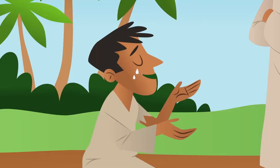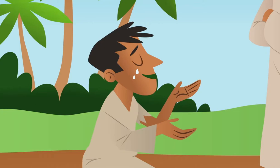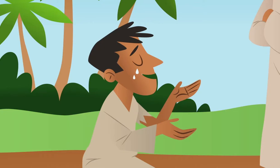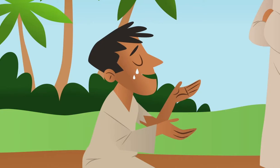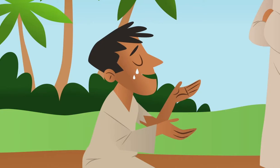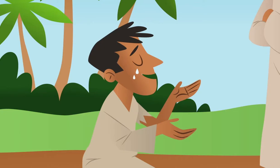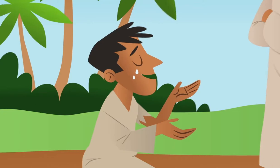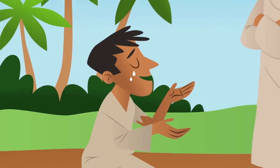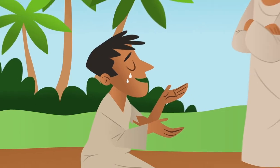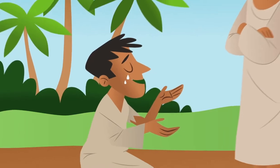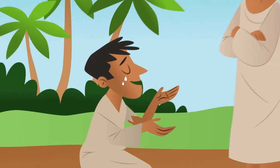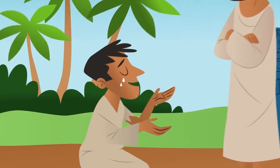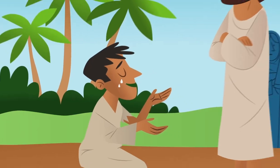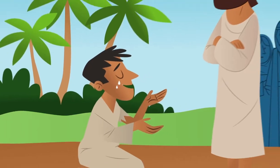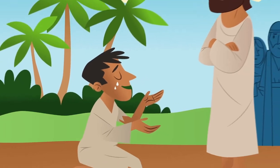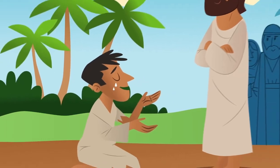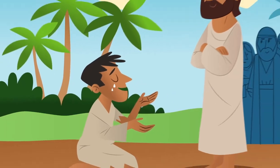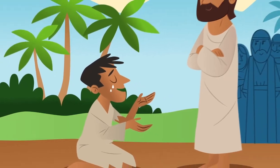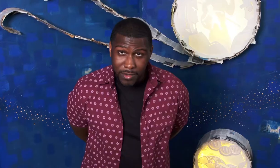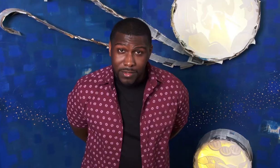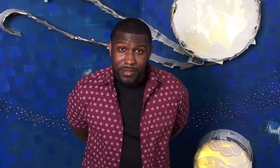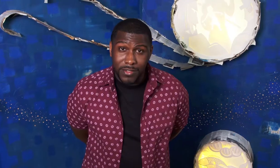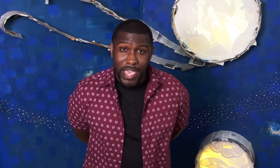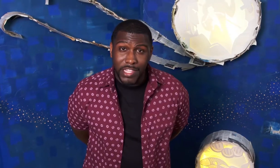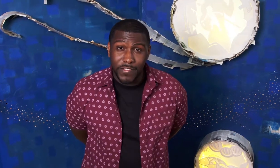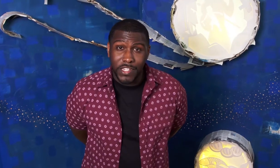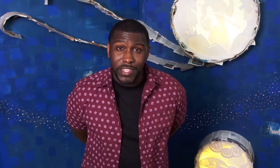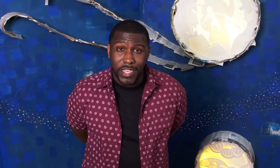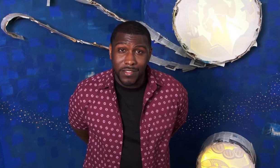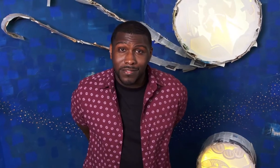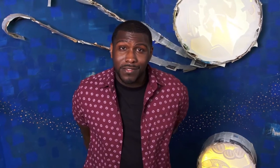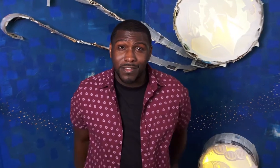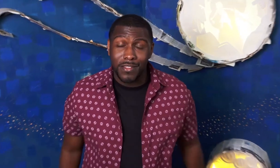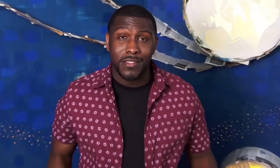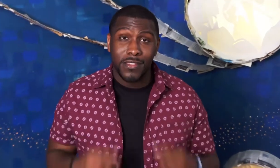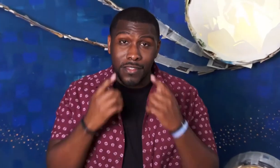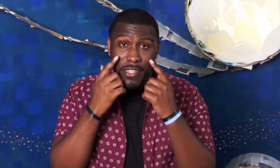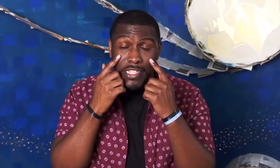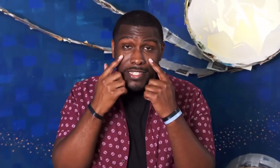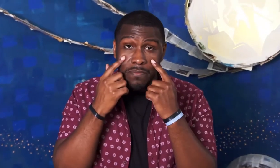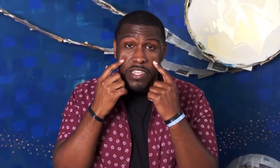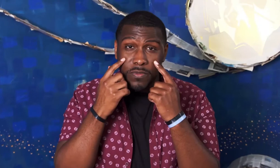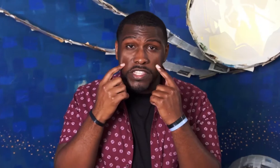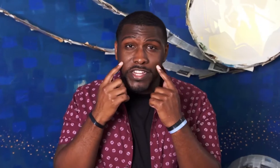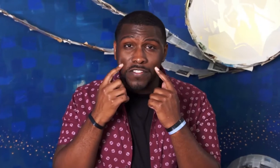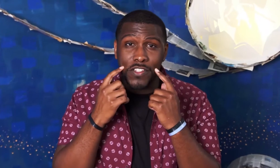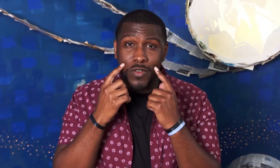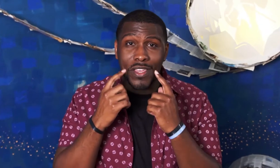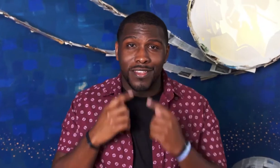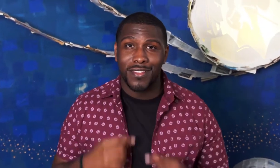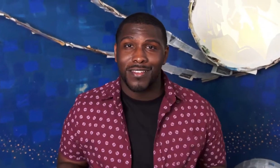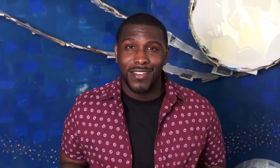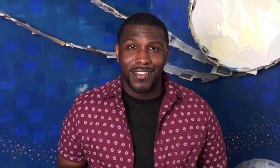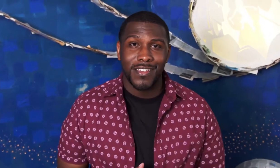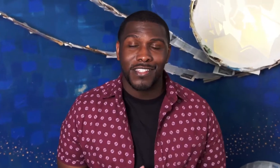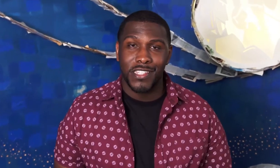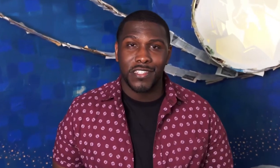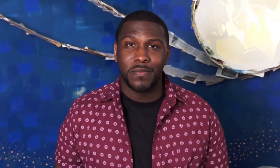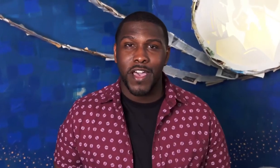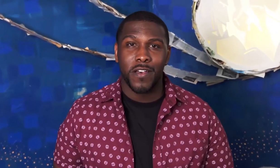you Jesus thank you Zack lifted his head dust mixed with tears of joy Jesus smiled